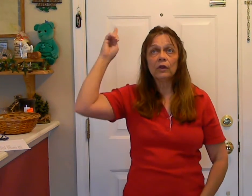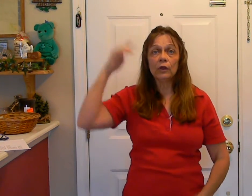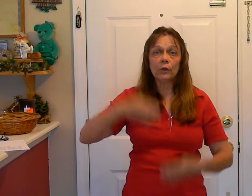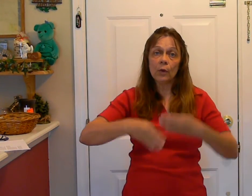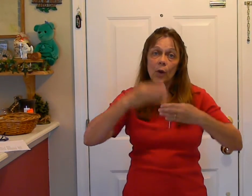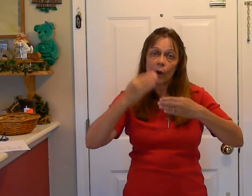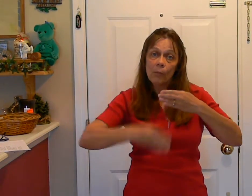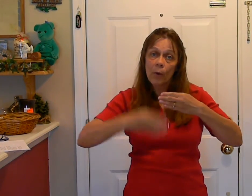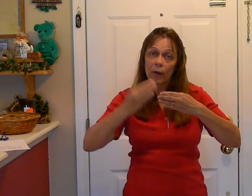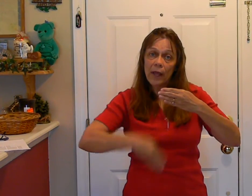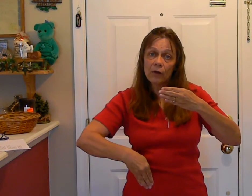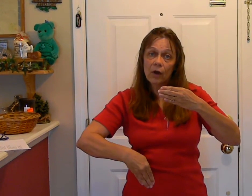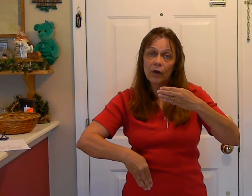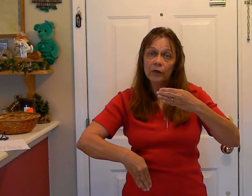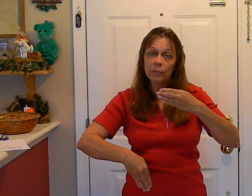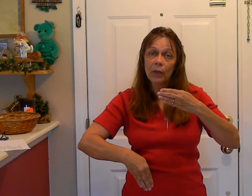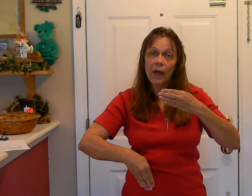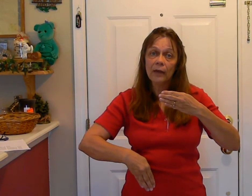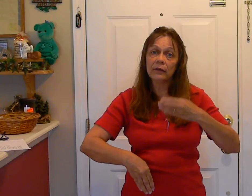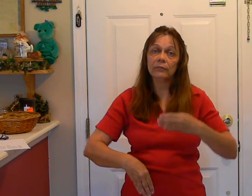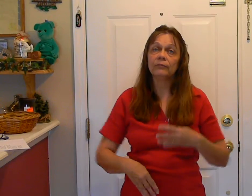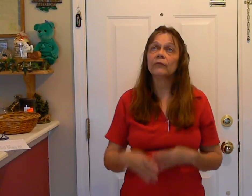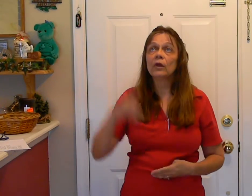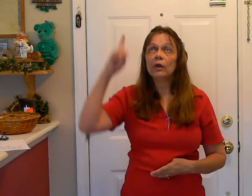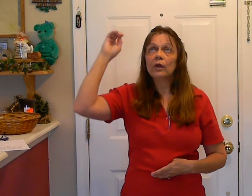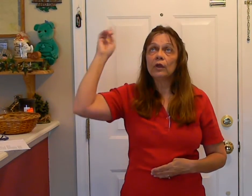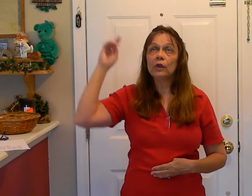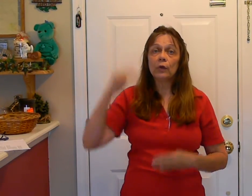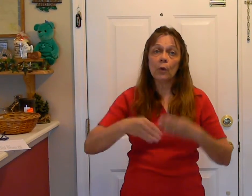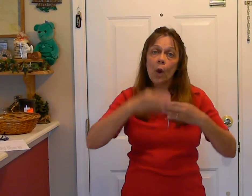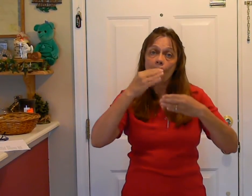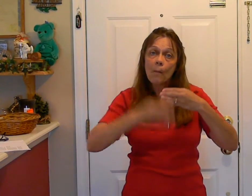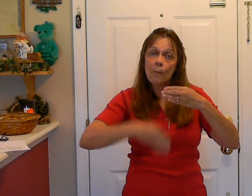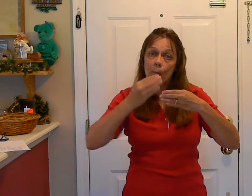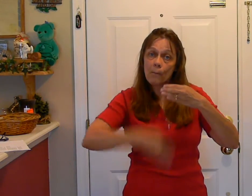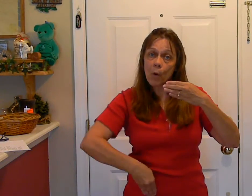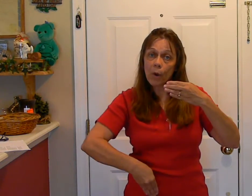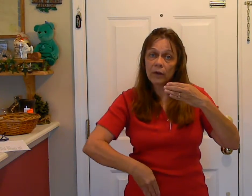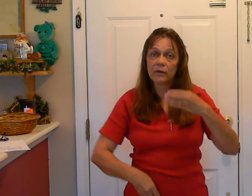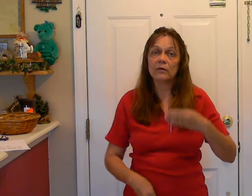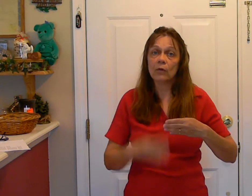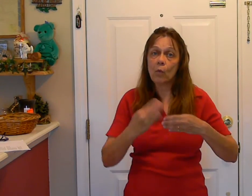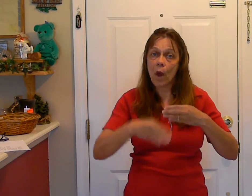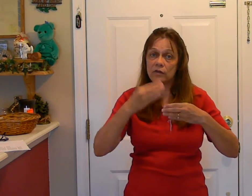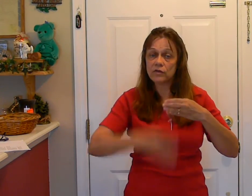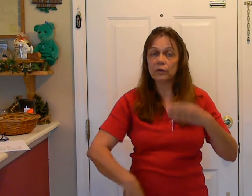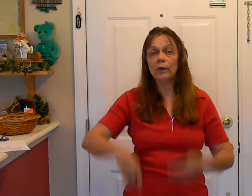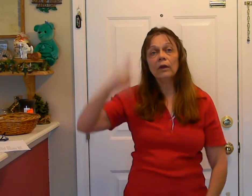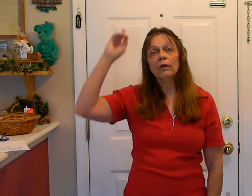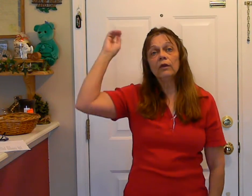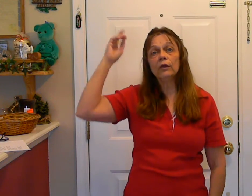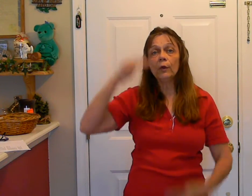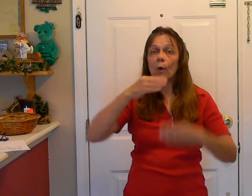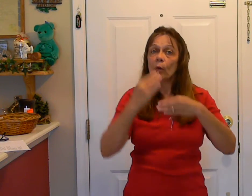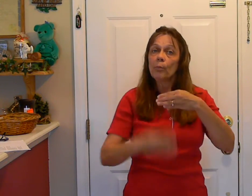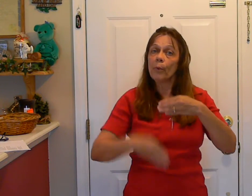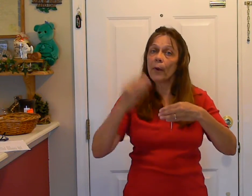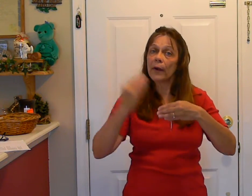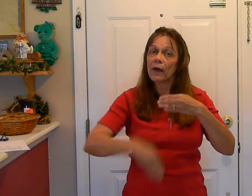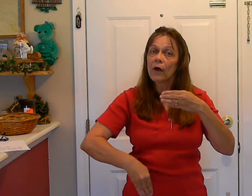You poured out all your blood. You poured. One, two. You poured out